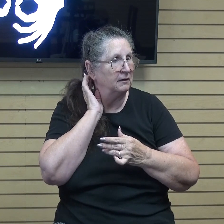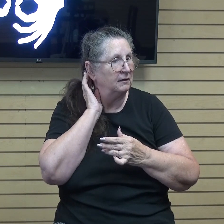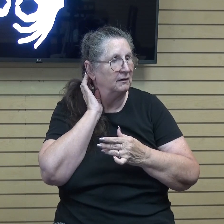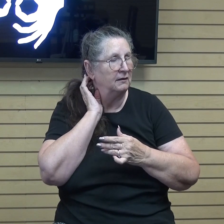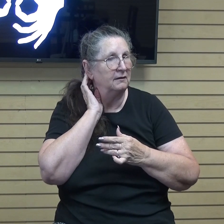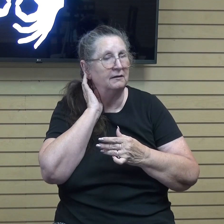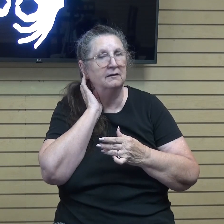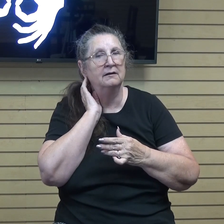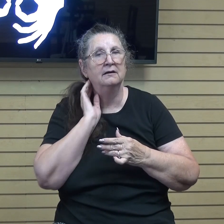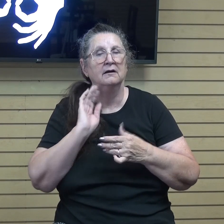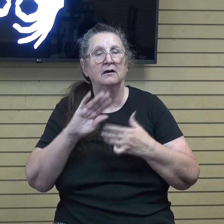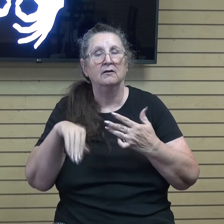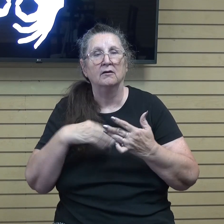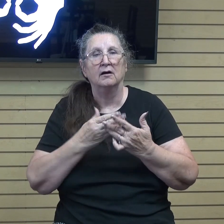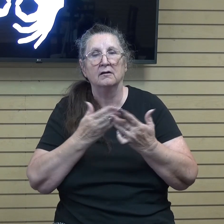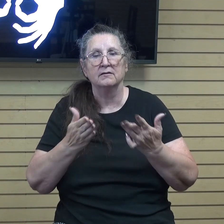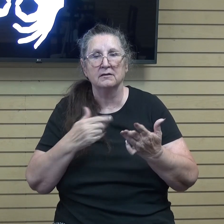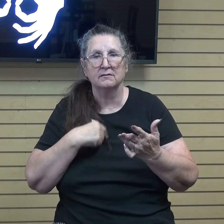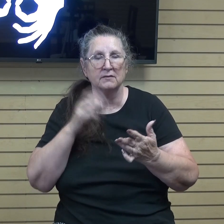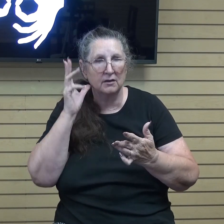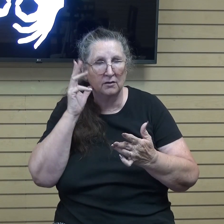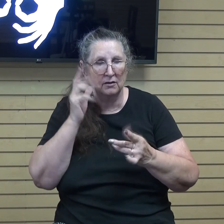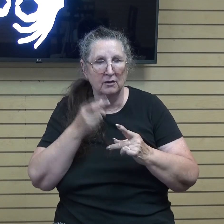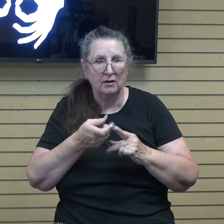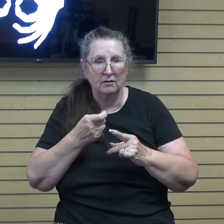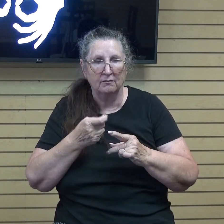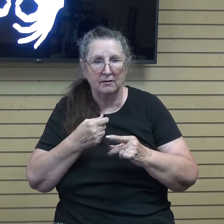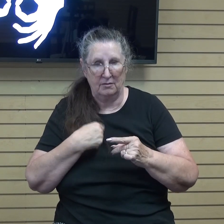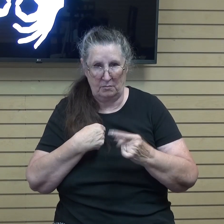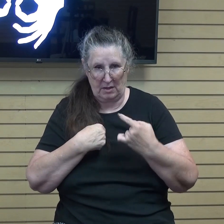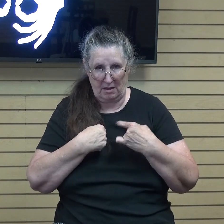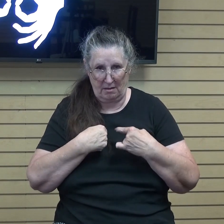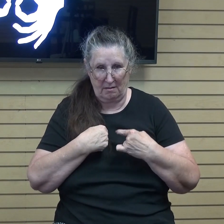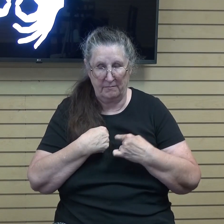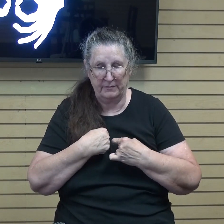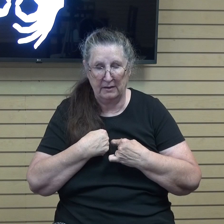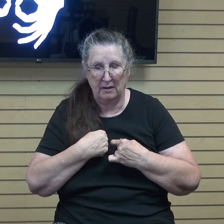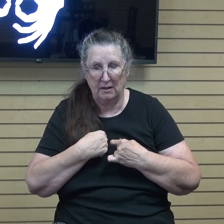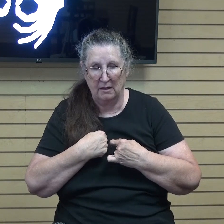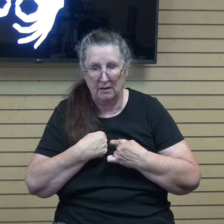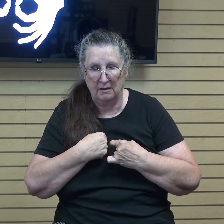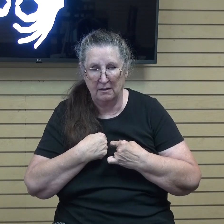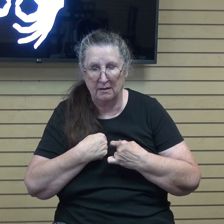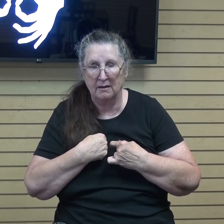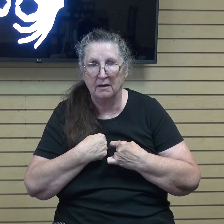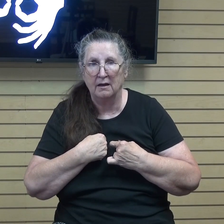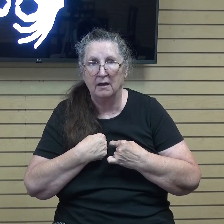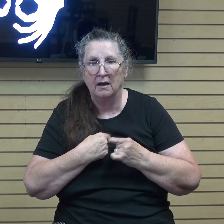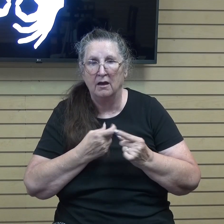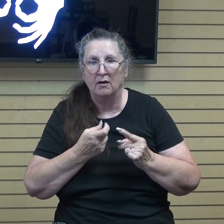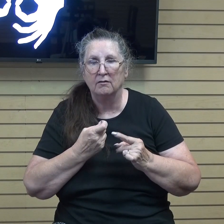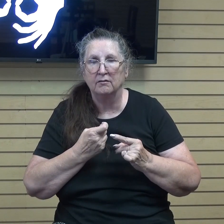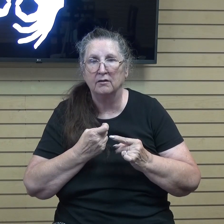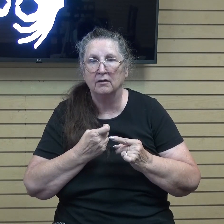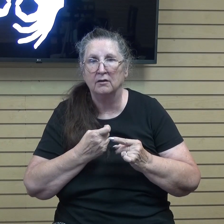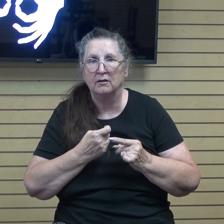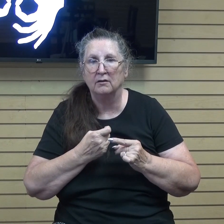For all the things that I have heard from, this is just me, we're going off the verses here, but